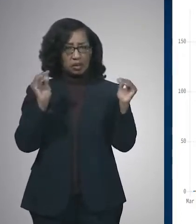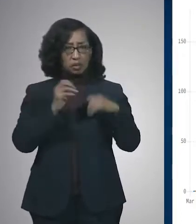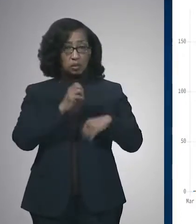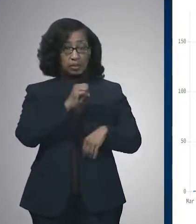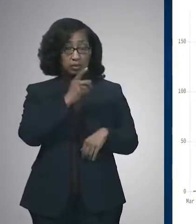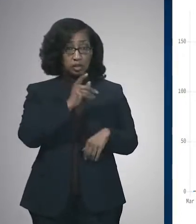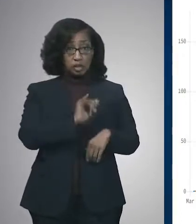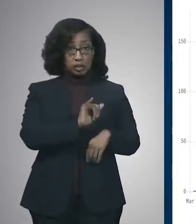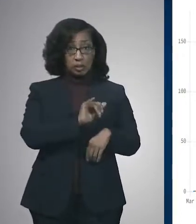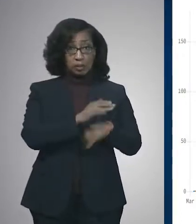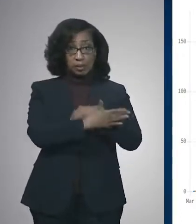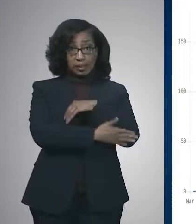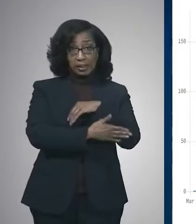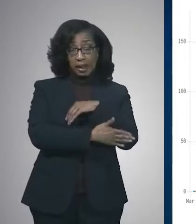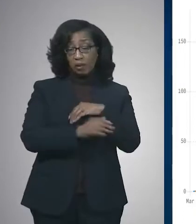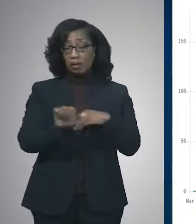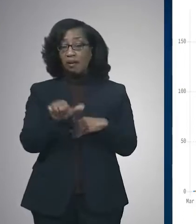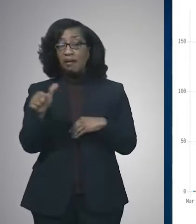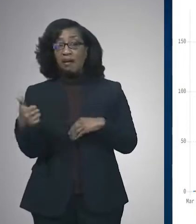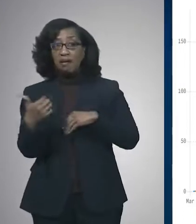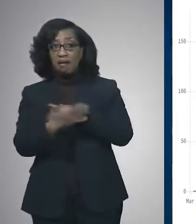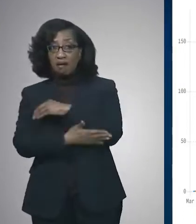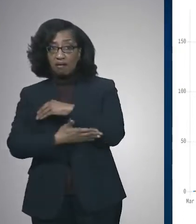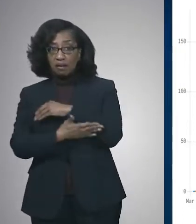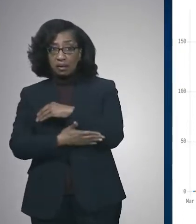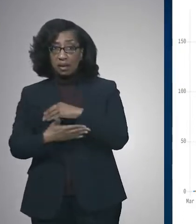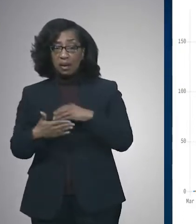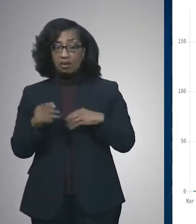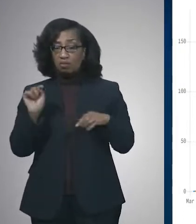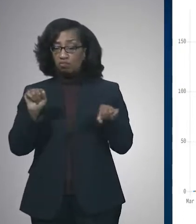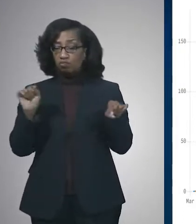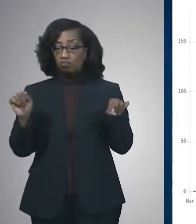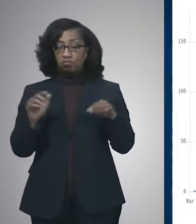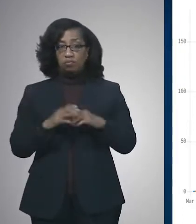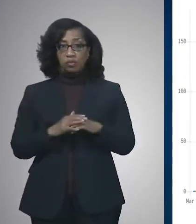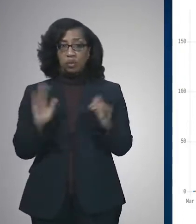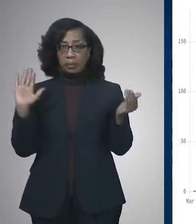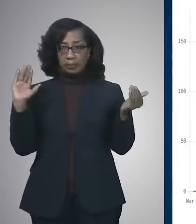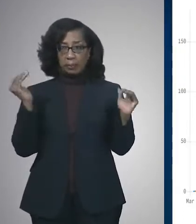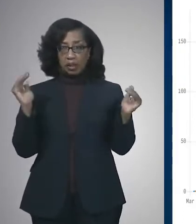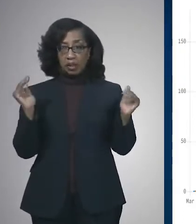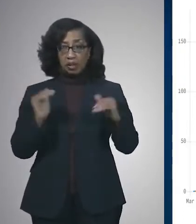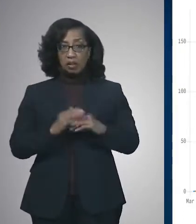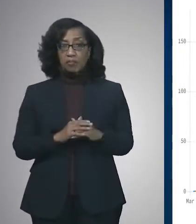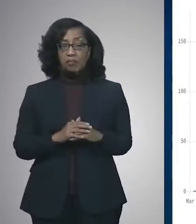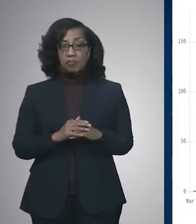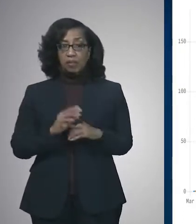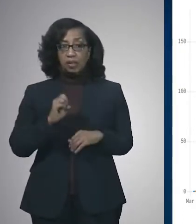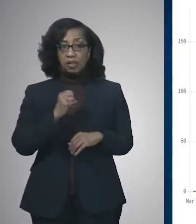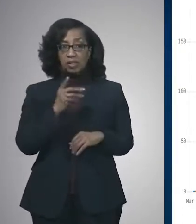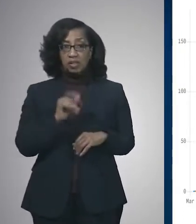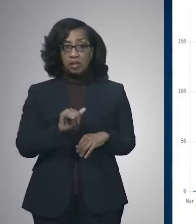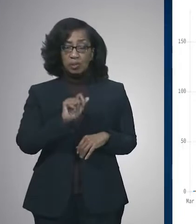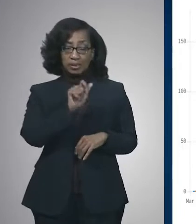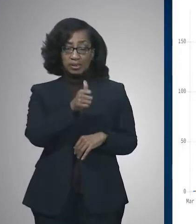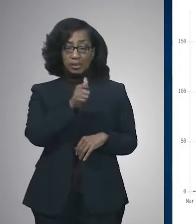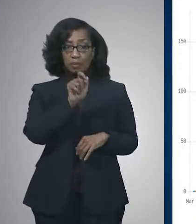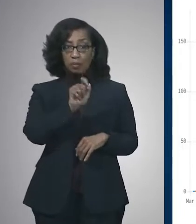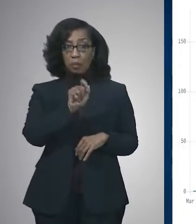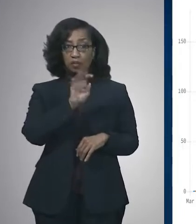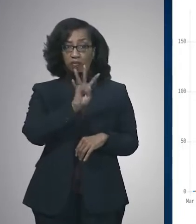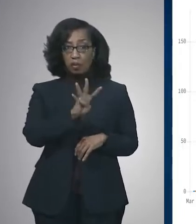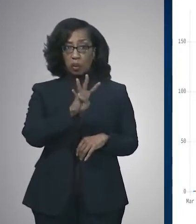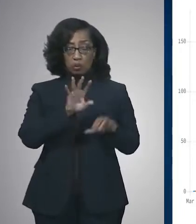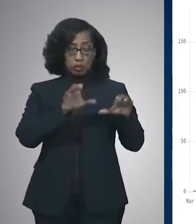rates and other county's metro counties in the state. Shelby County has a case rate of 10.4 cases